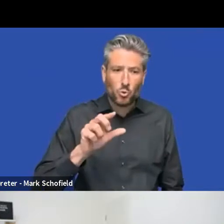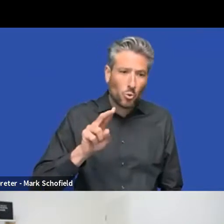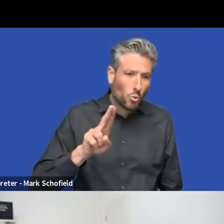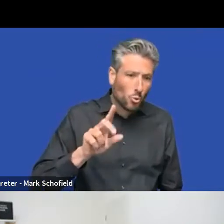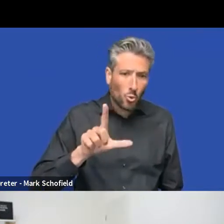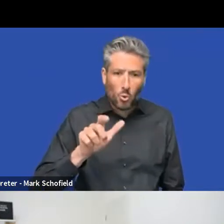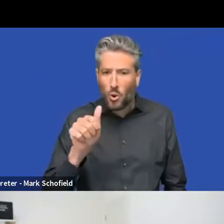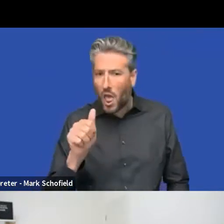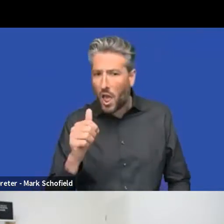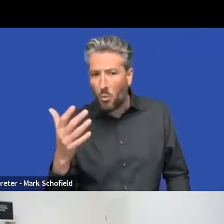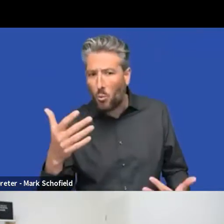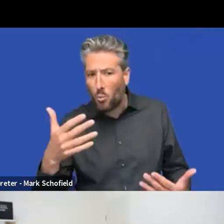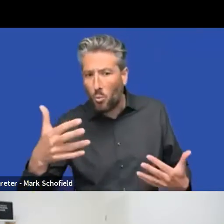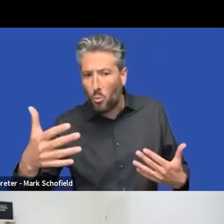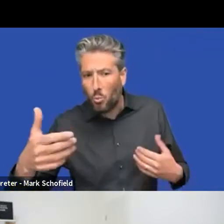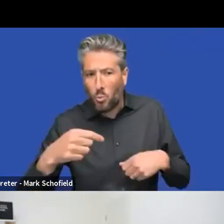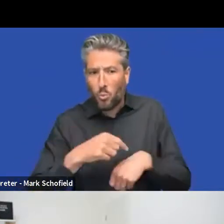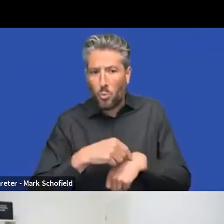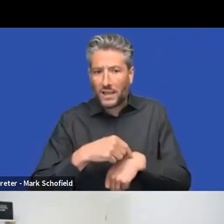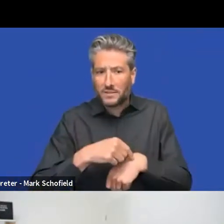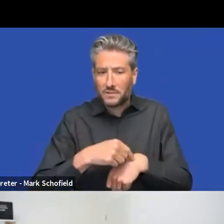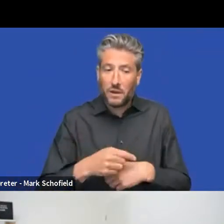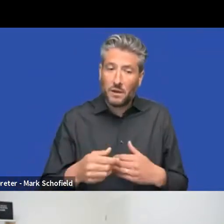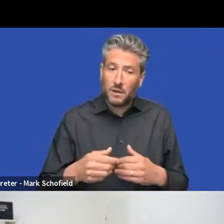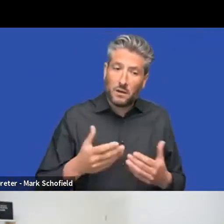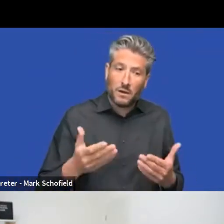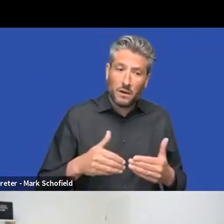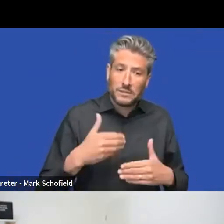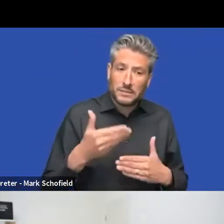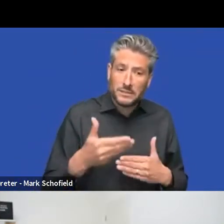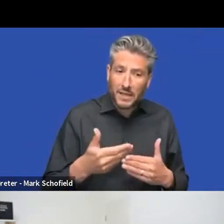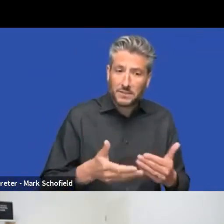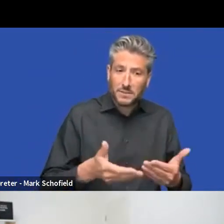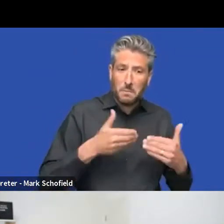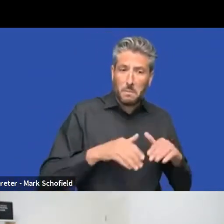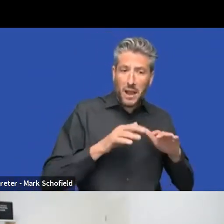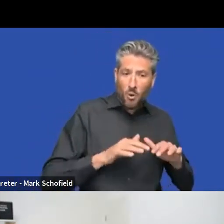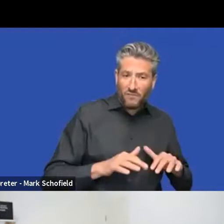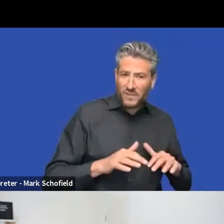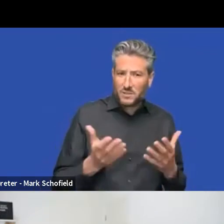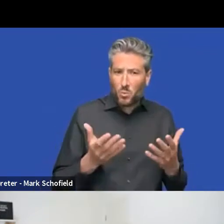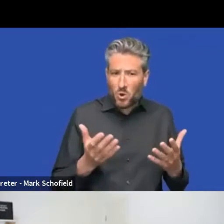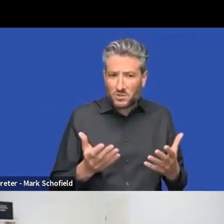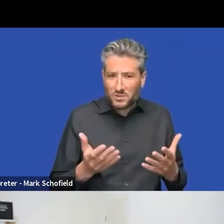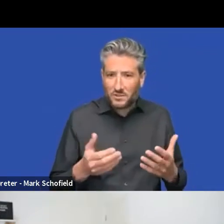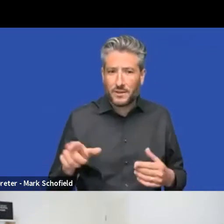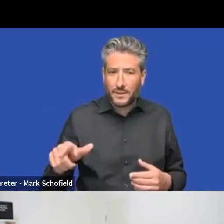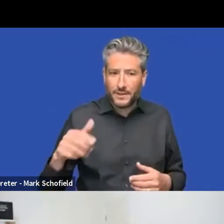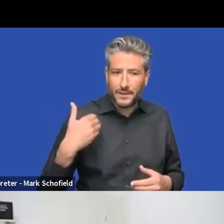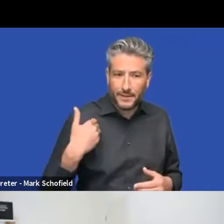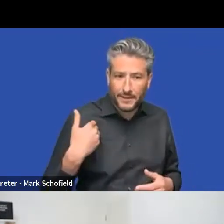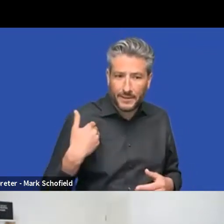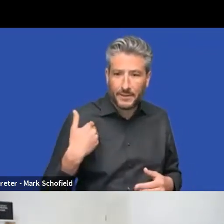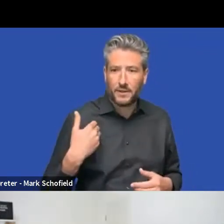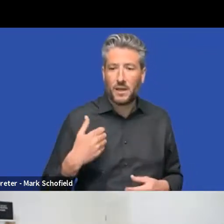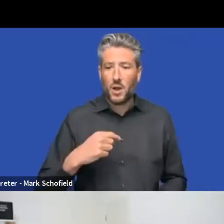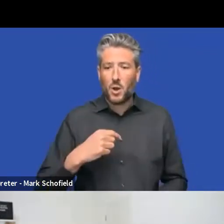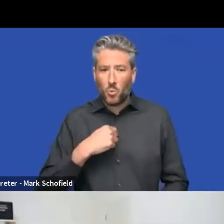back office going to be like? And, uh, we, we've had a, you know, we've had a hard time figuring out, like, what do we do with this? What's the right approach to